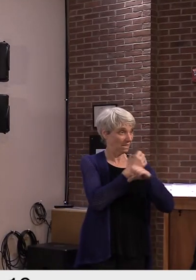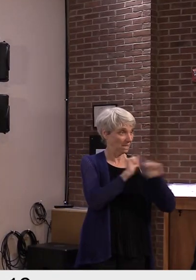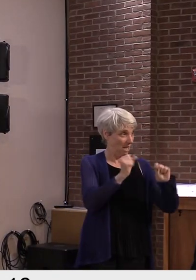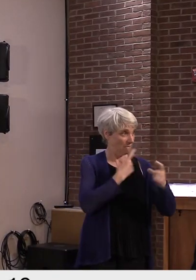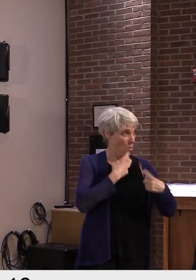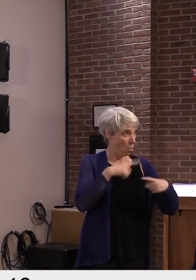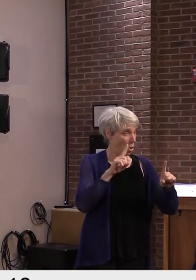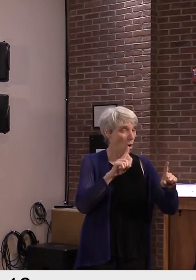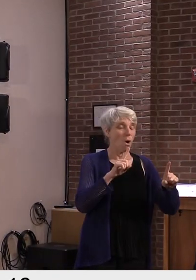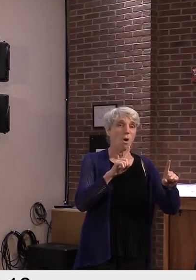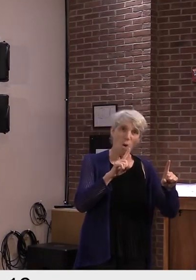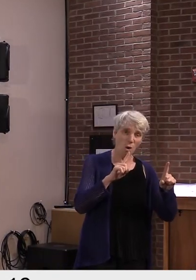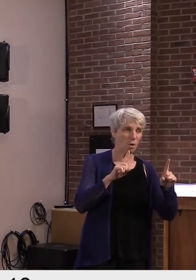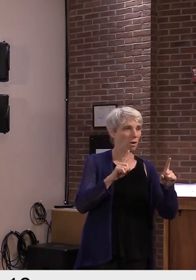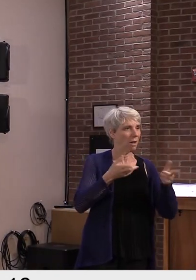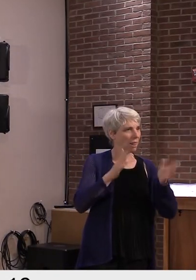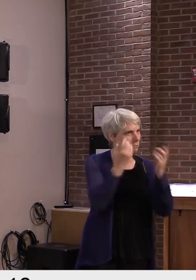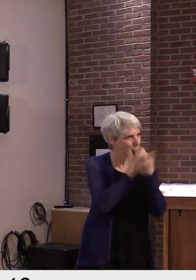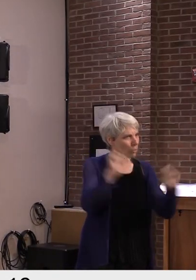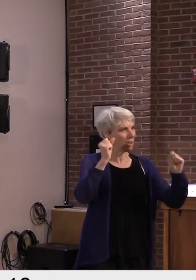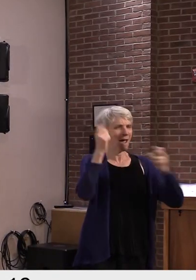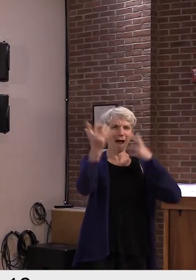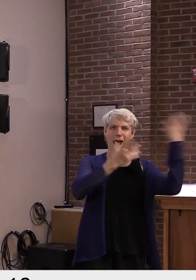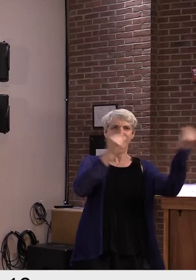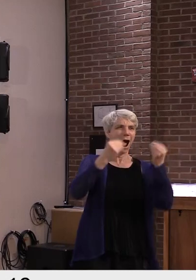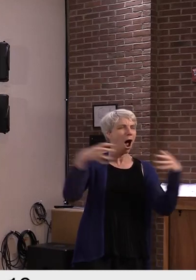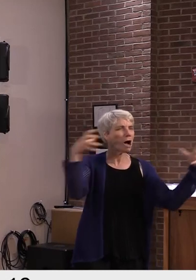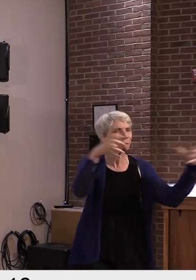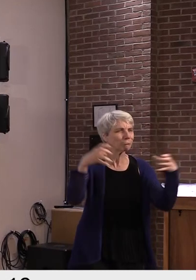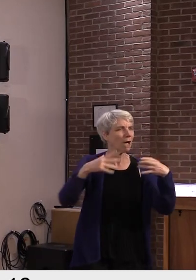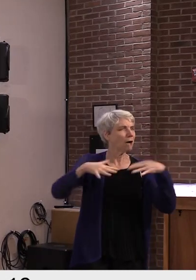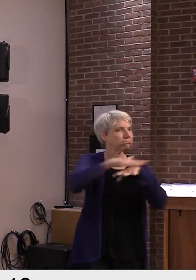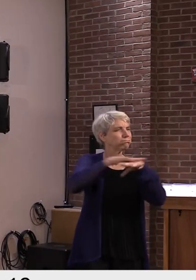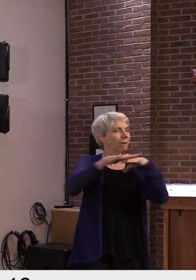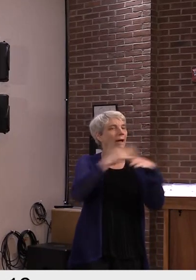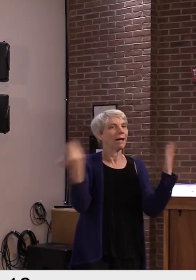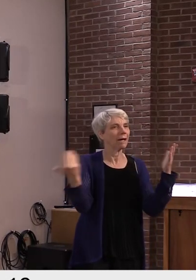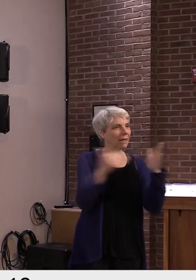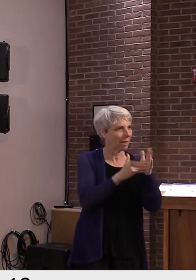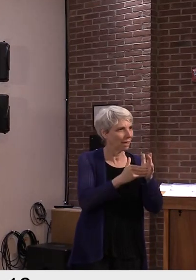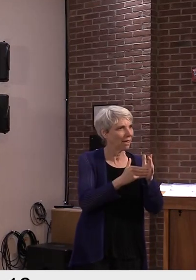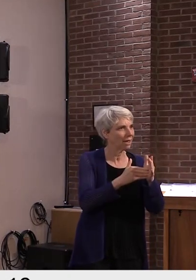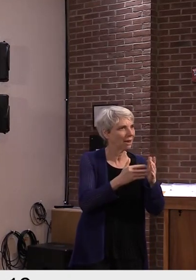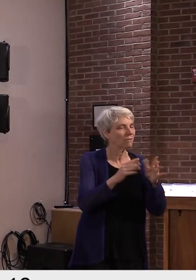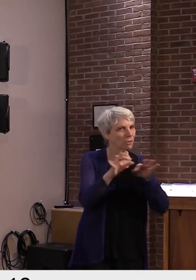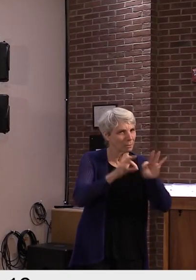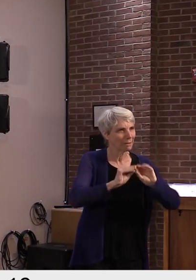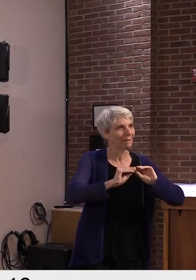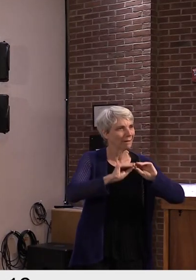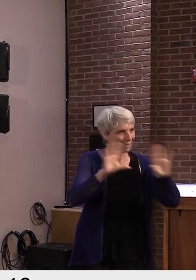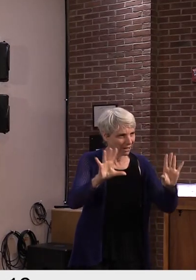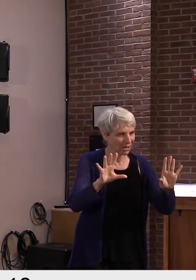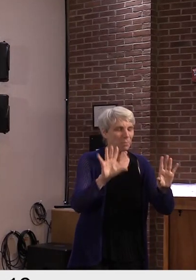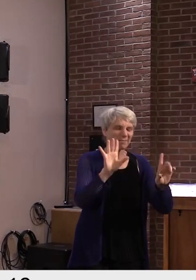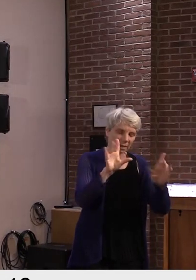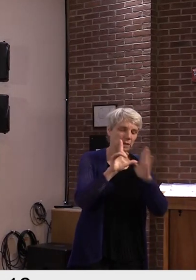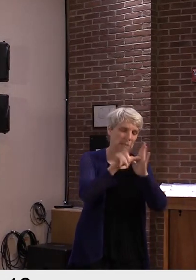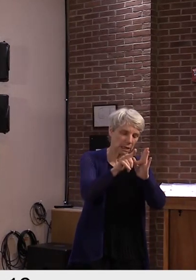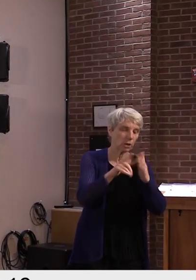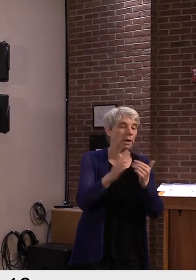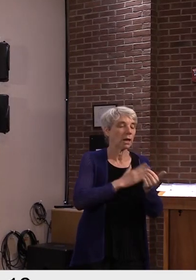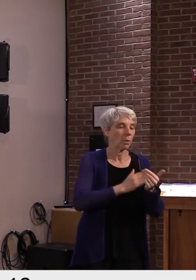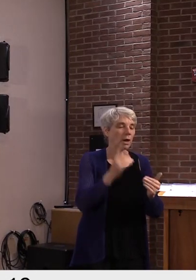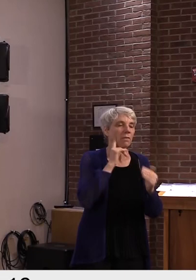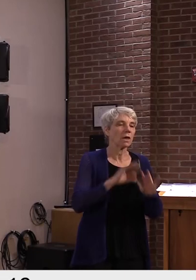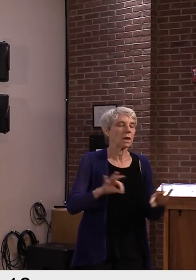So I think there's extra pressure on just knowing the nature of what's going on in the country now. So that should make us feel,